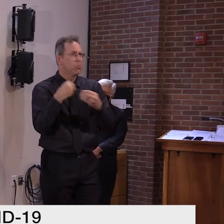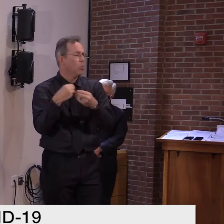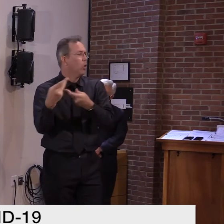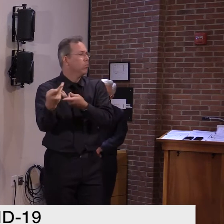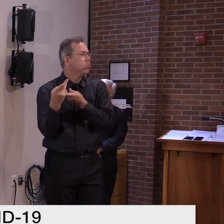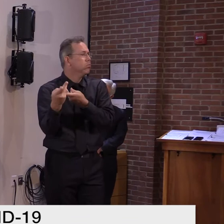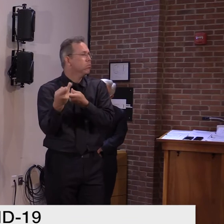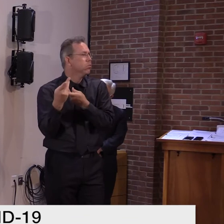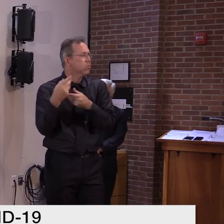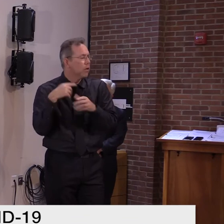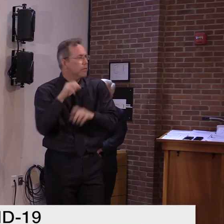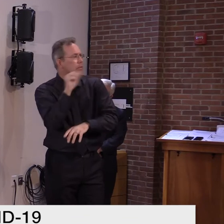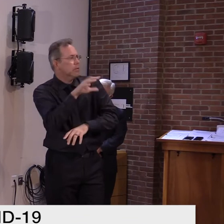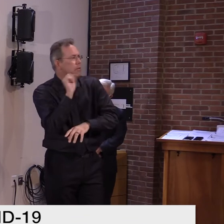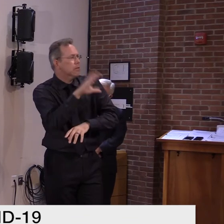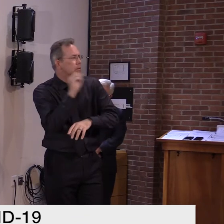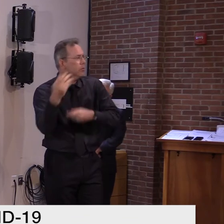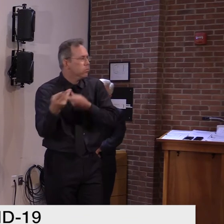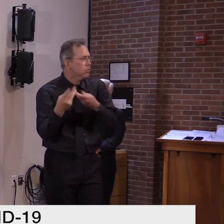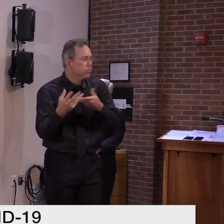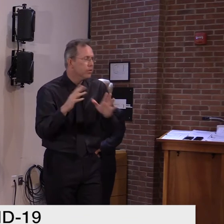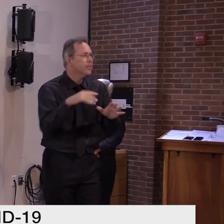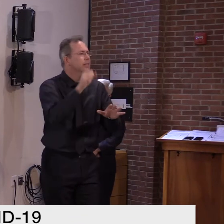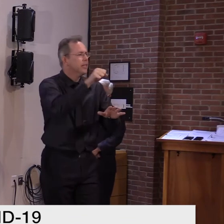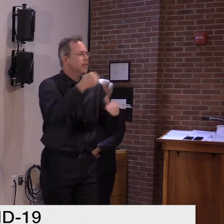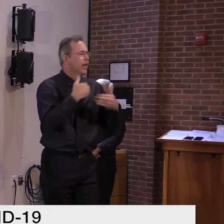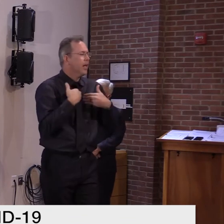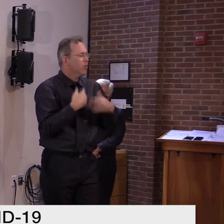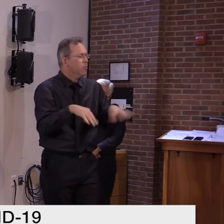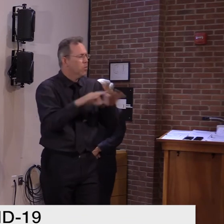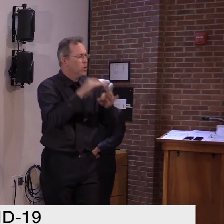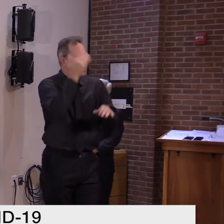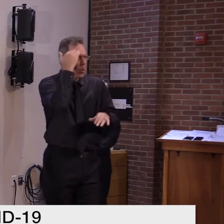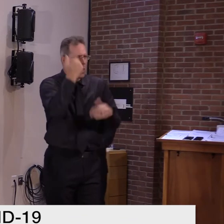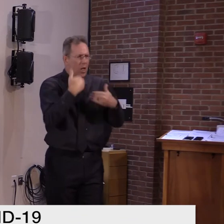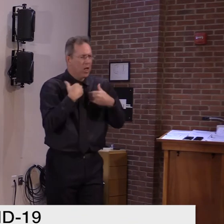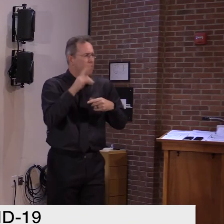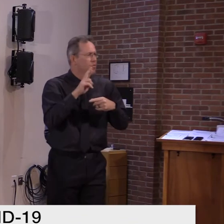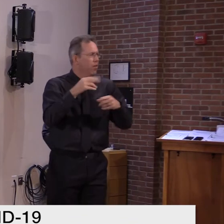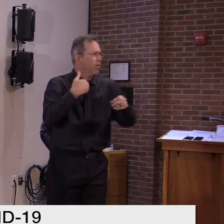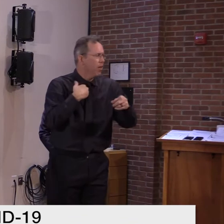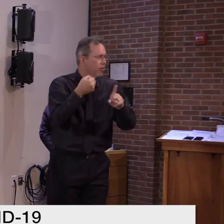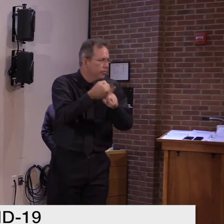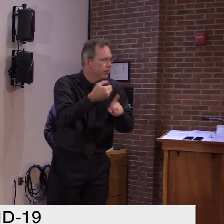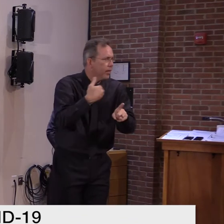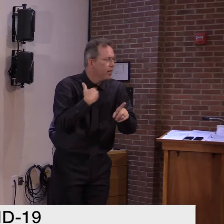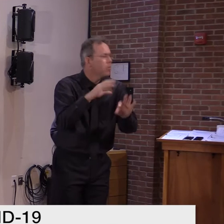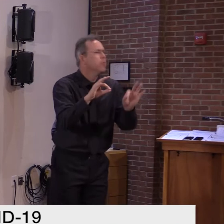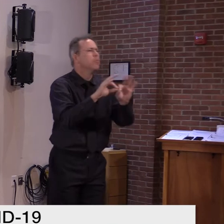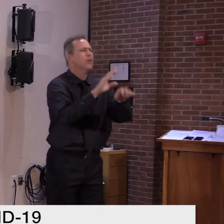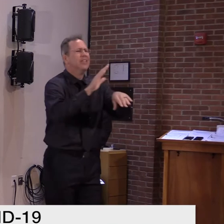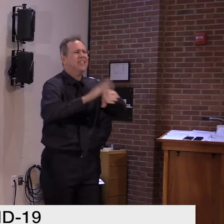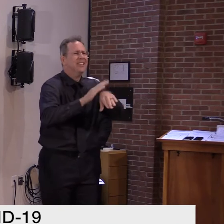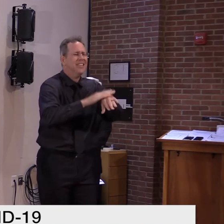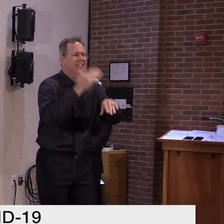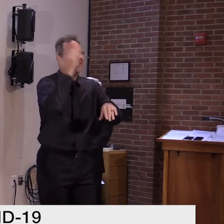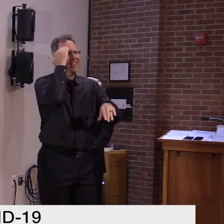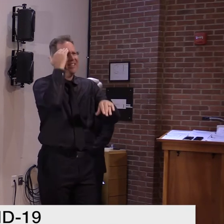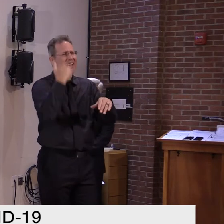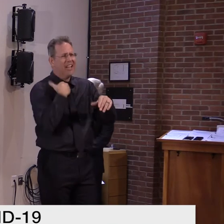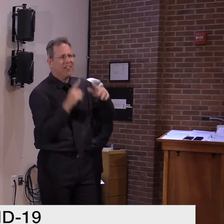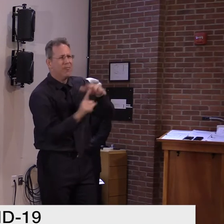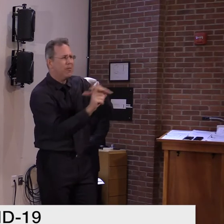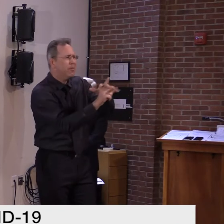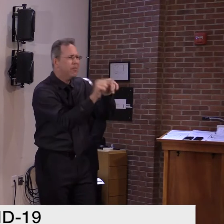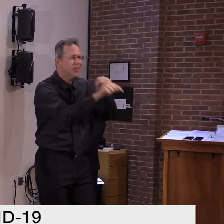And, uh, watching it very closely and providing as much support as we can. Um, the Health Outbreak Prevention